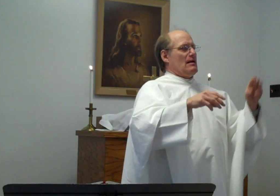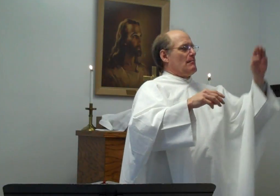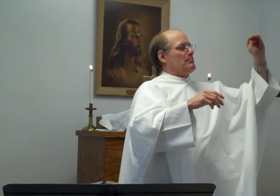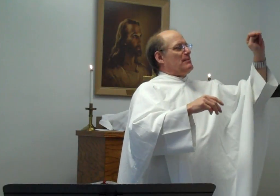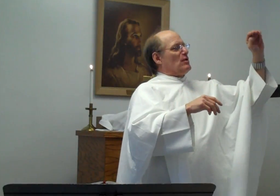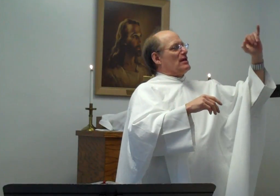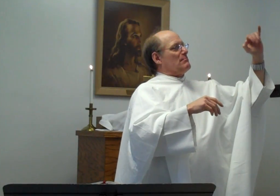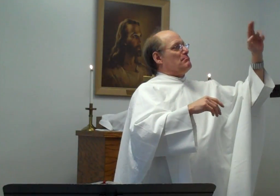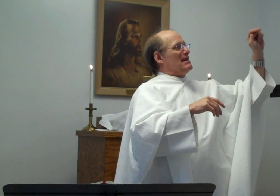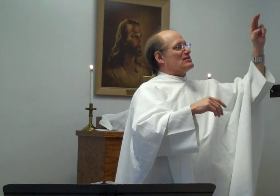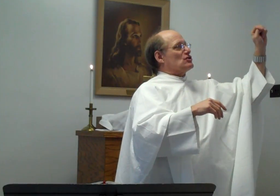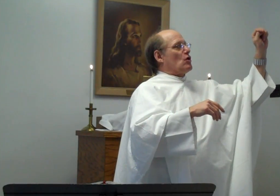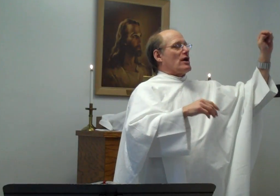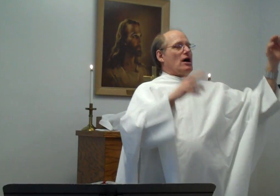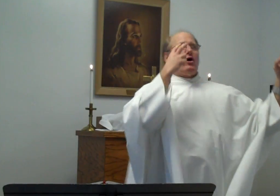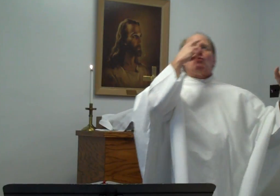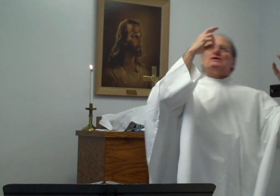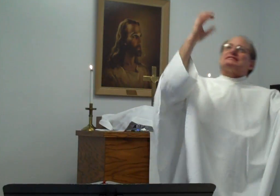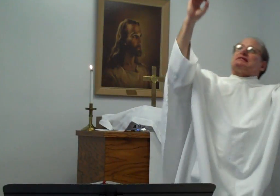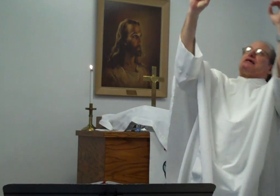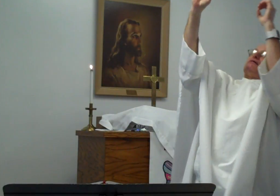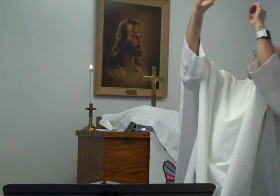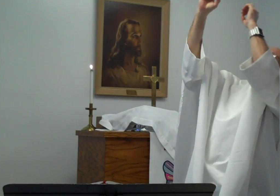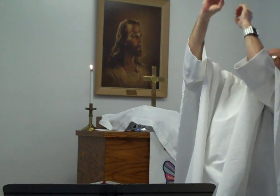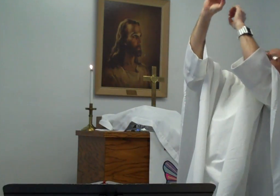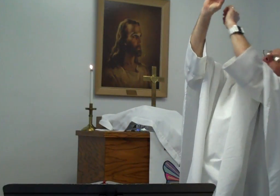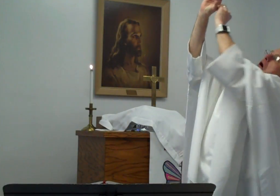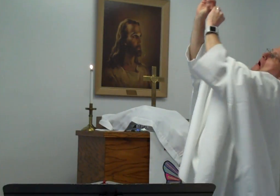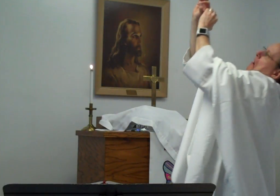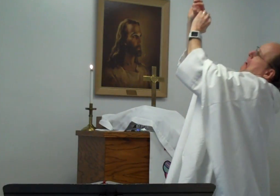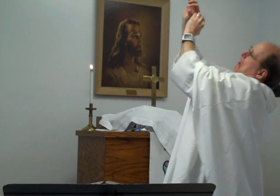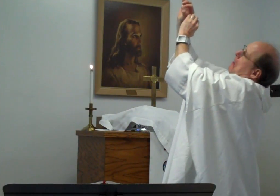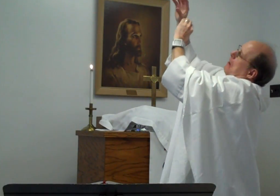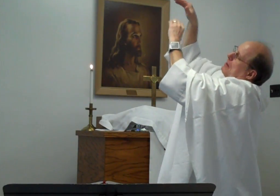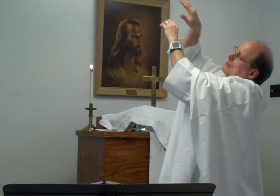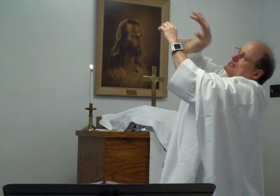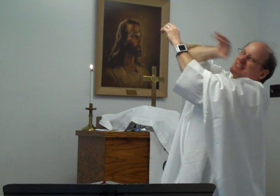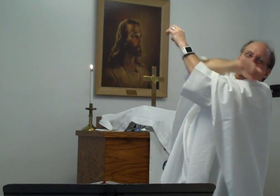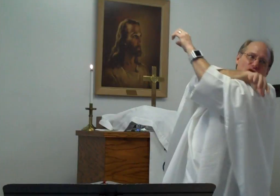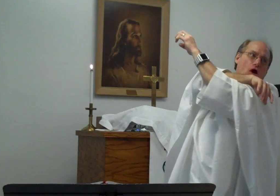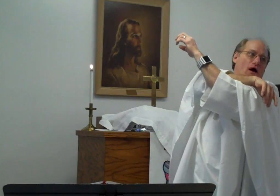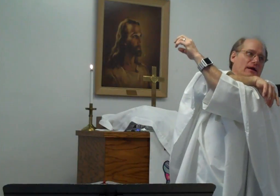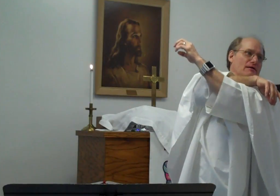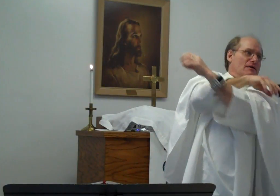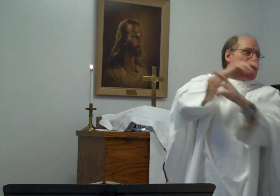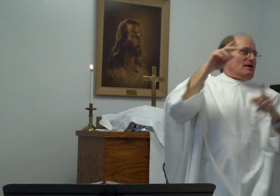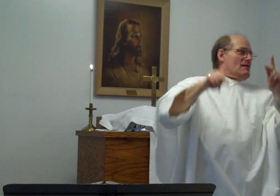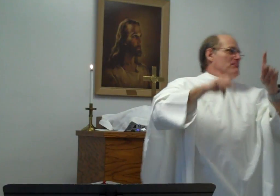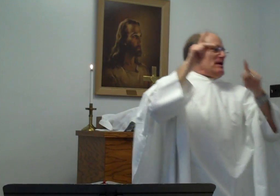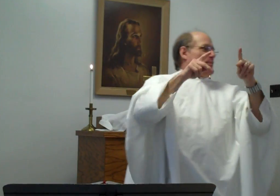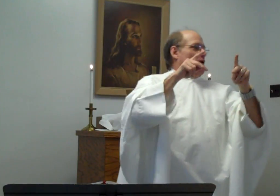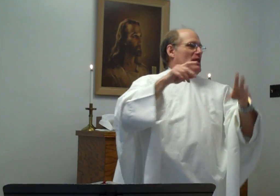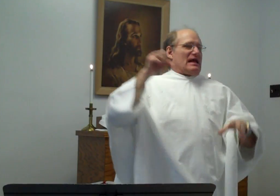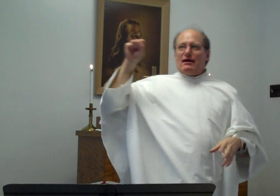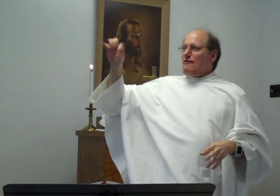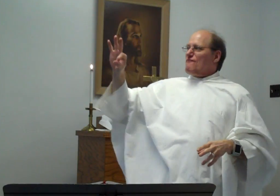People in Minnesota will see sunlight. People in